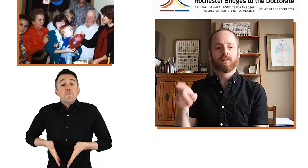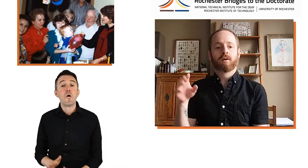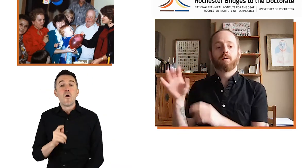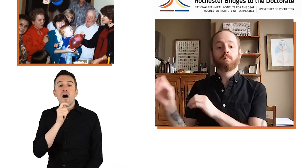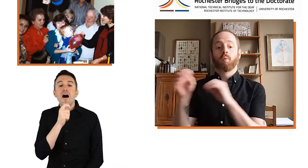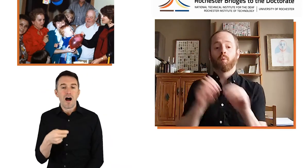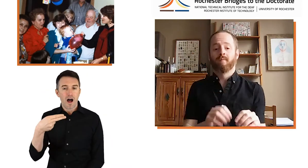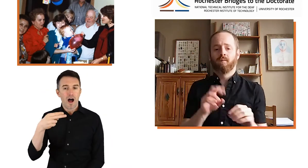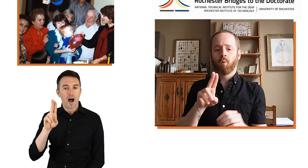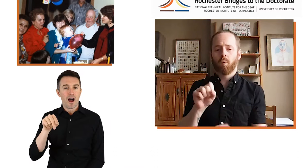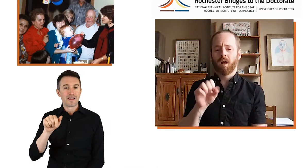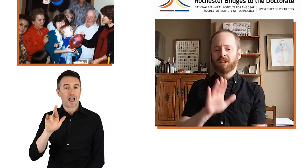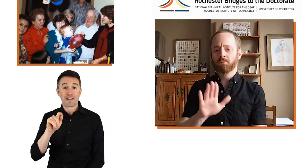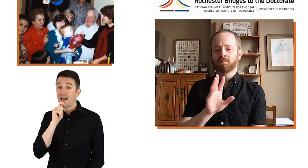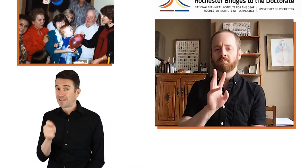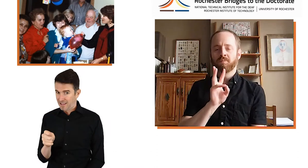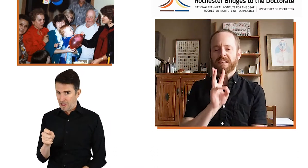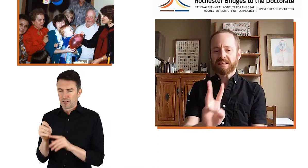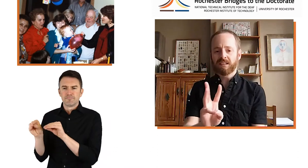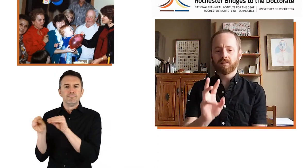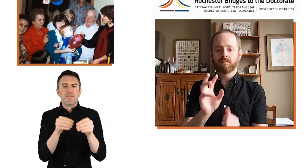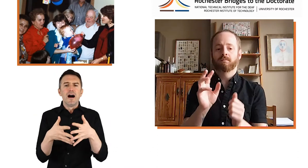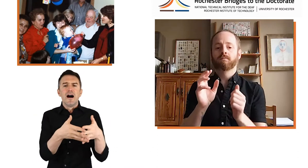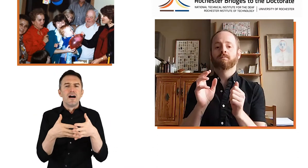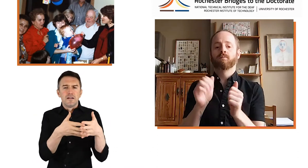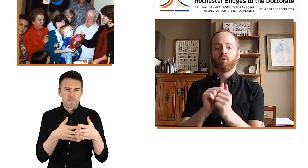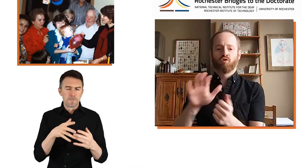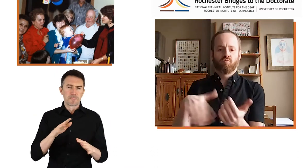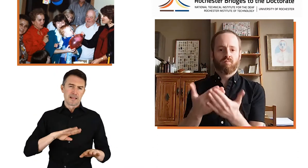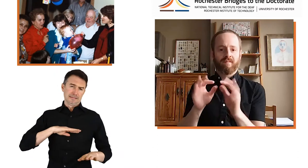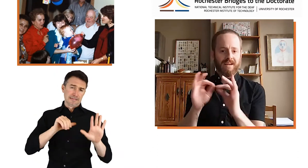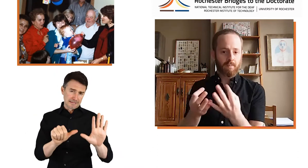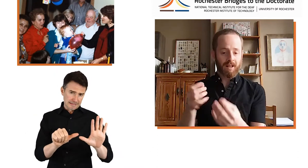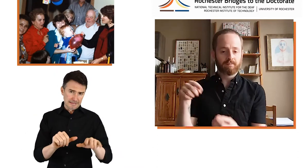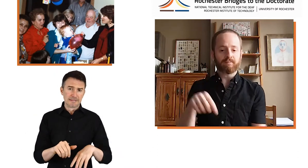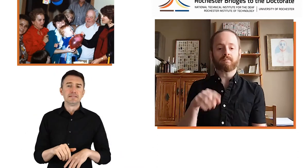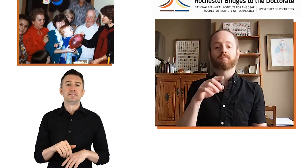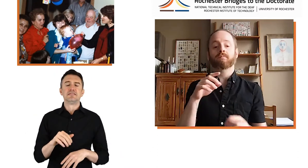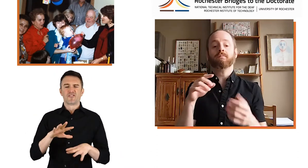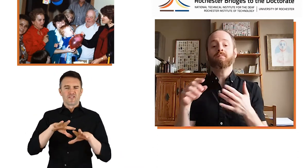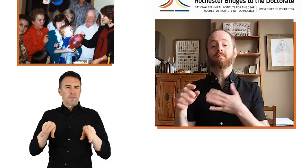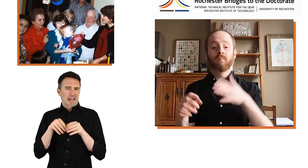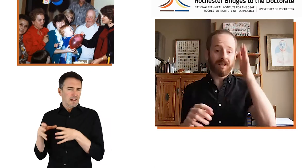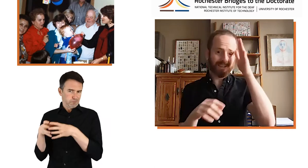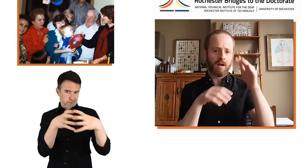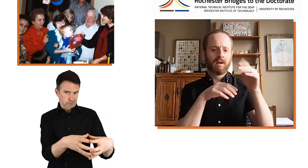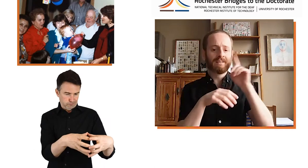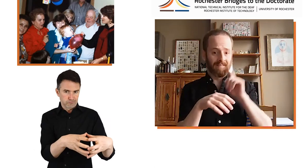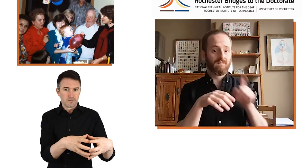My mother was born in Hungary and moved to the United States when she was about six years old with her family.